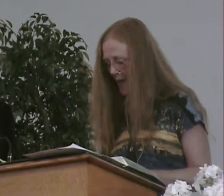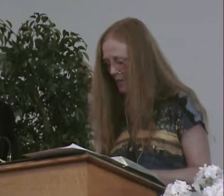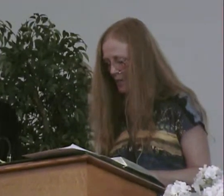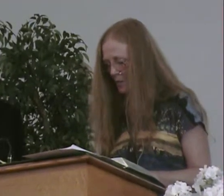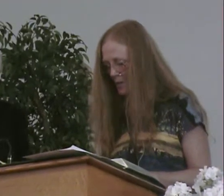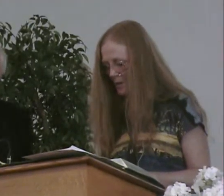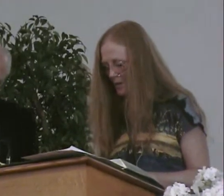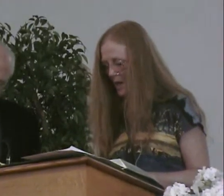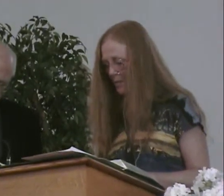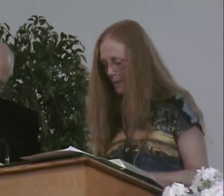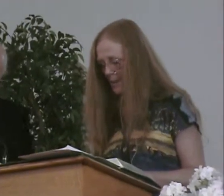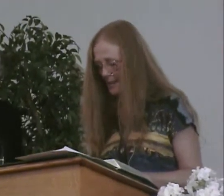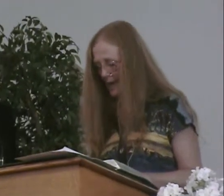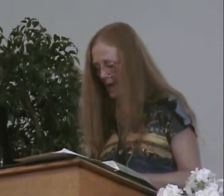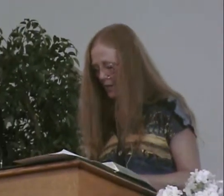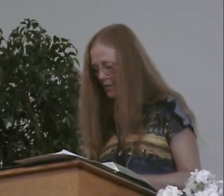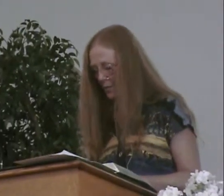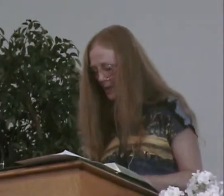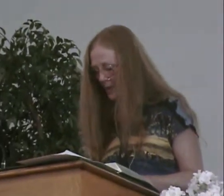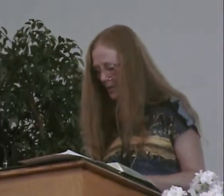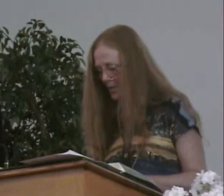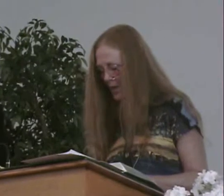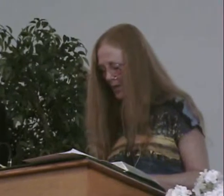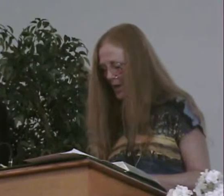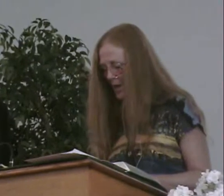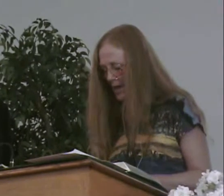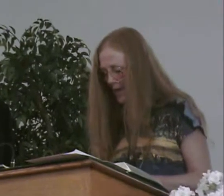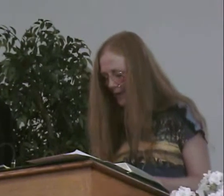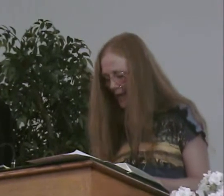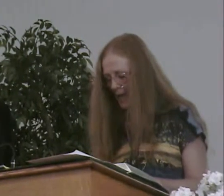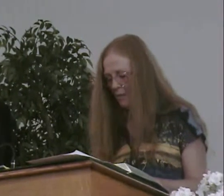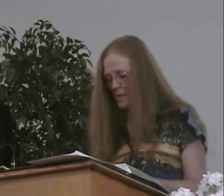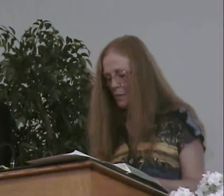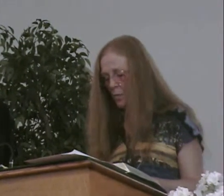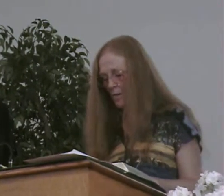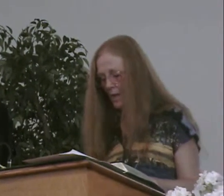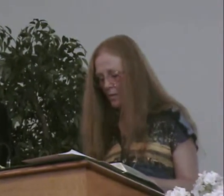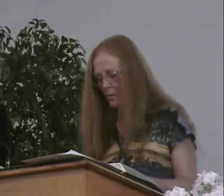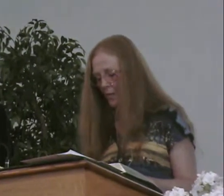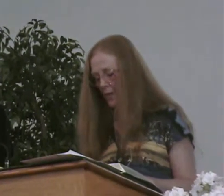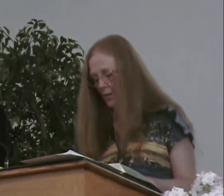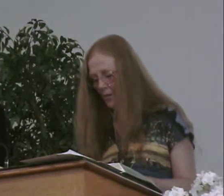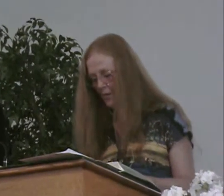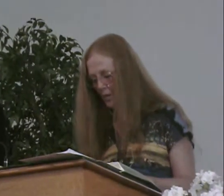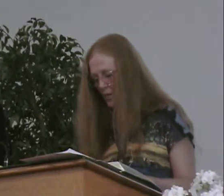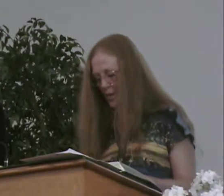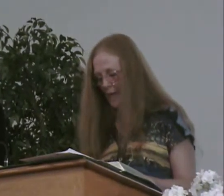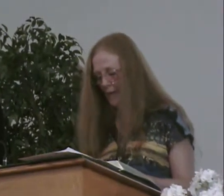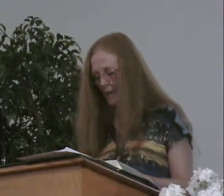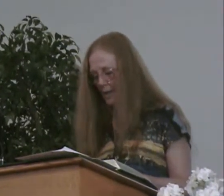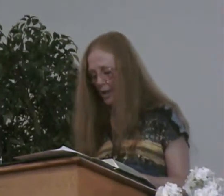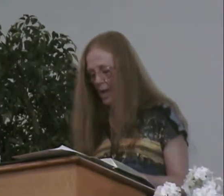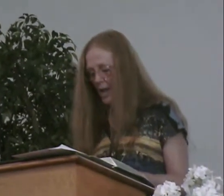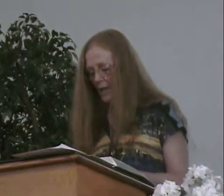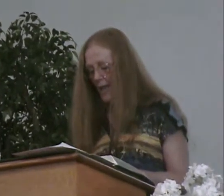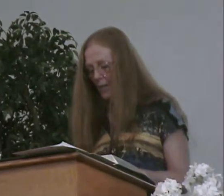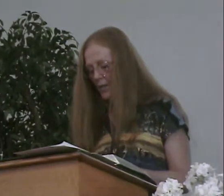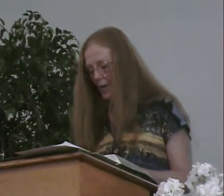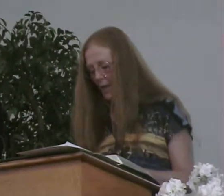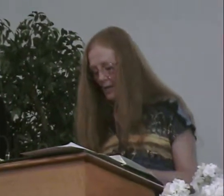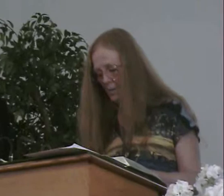of which the heavens will be dissolved, being on fire, and the elements will melt with fervent heat.